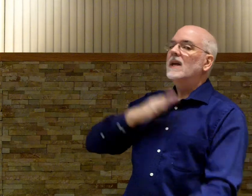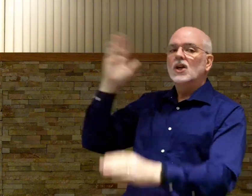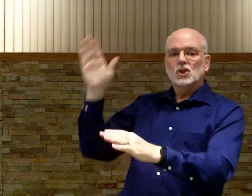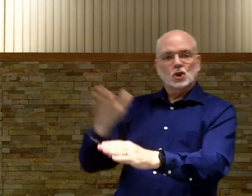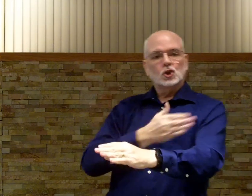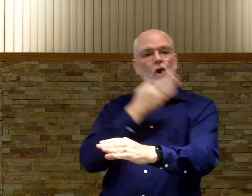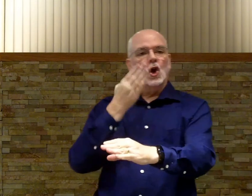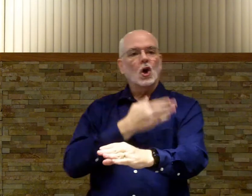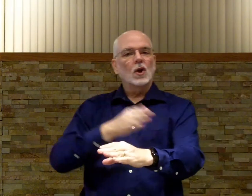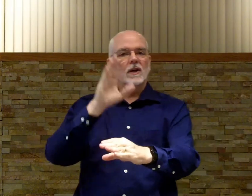Song.